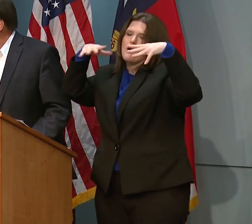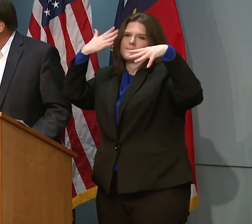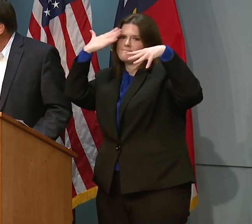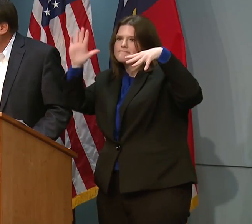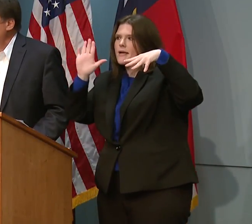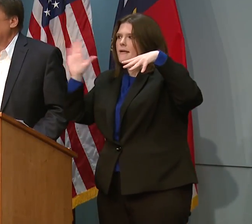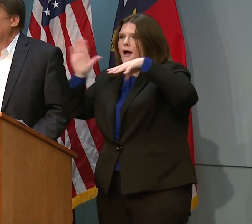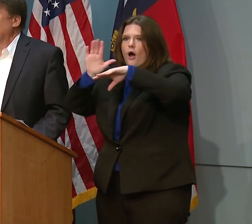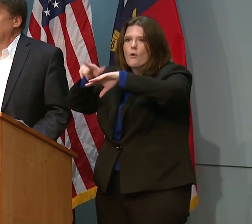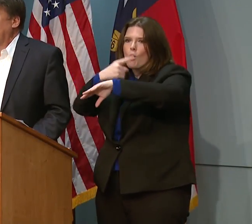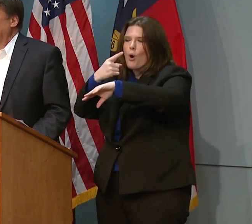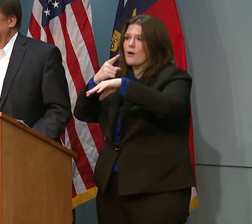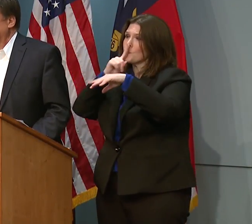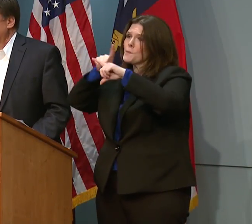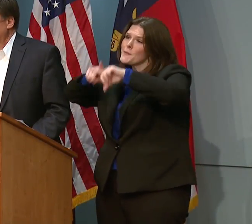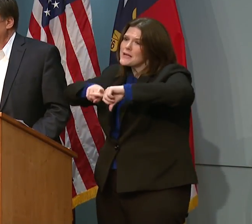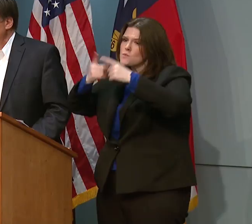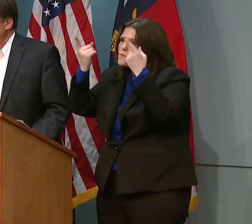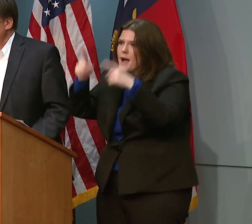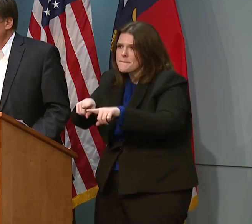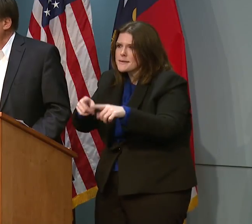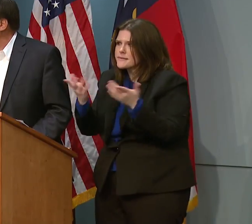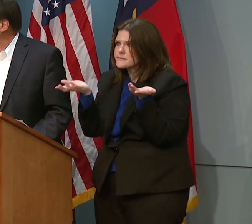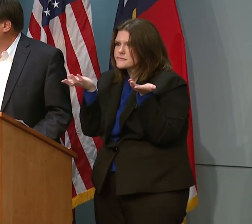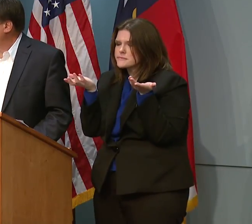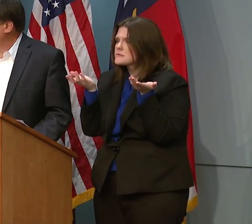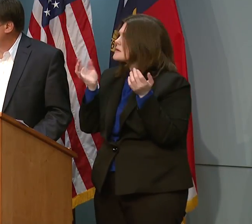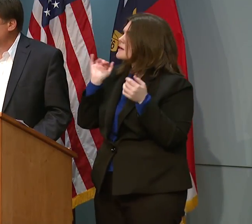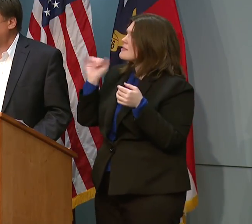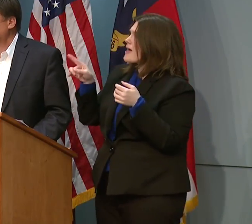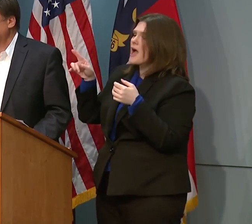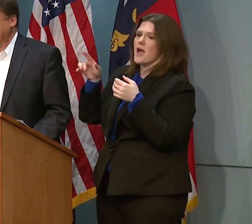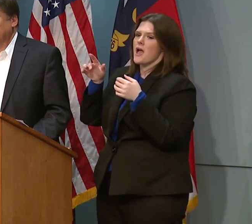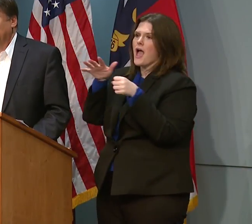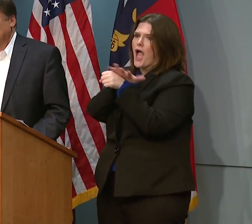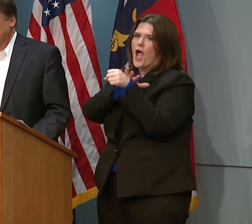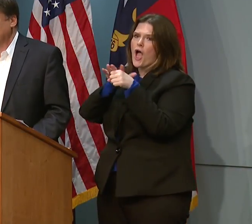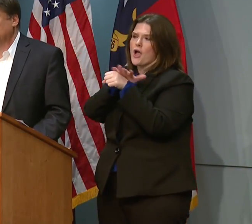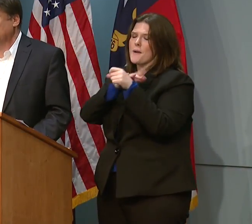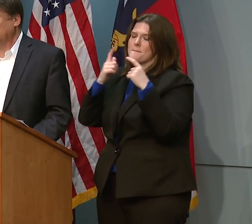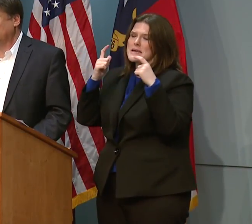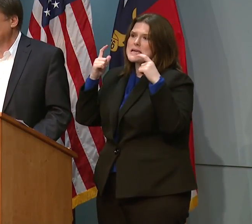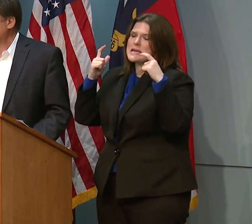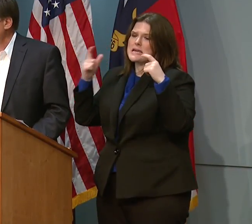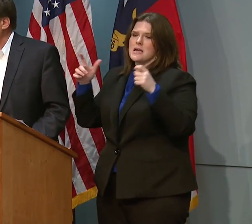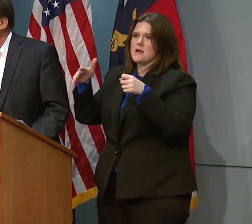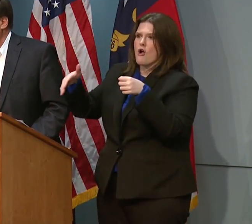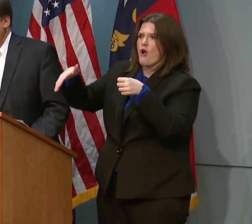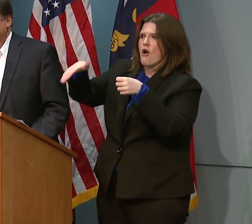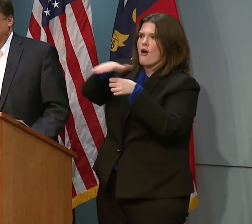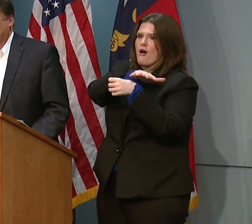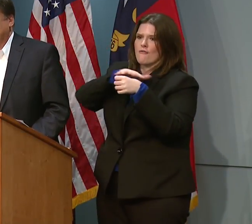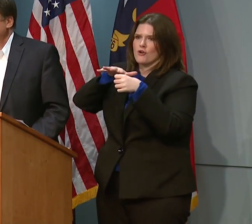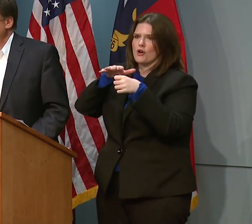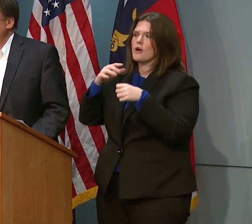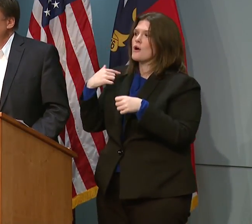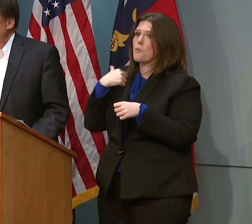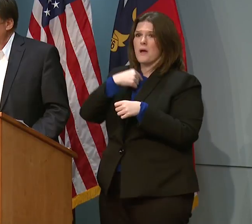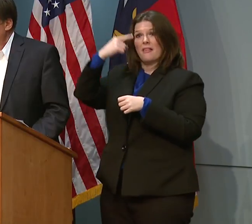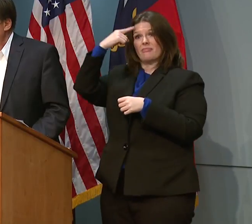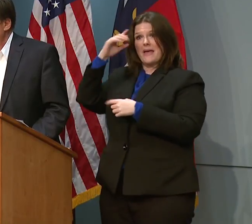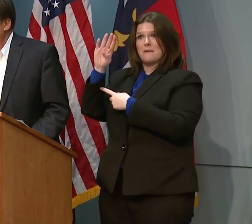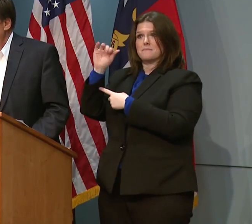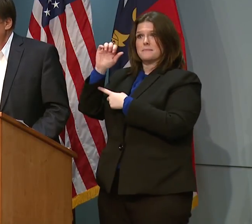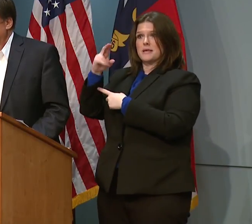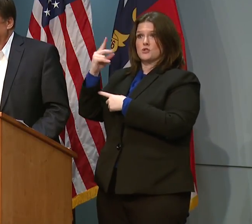dependent upon what's happening in this huge swath of area. And by the way, this could be, you know, we tend to only think of the